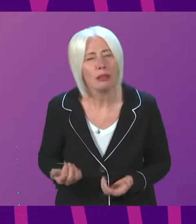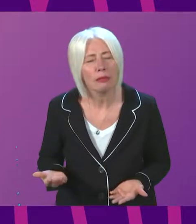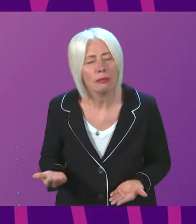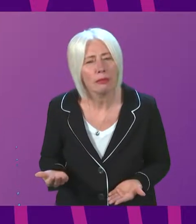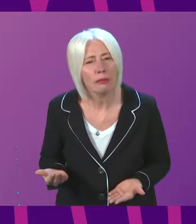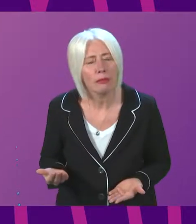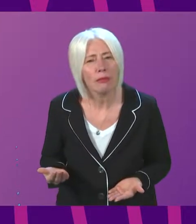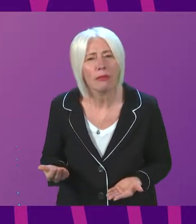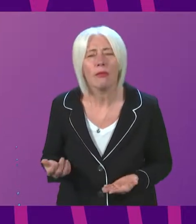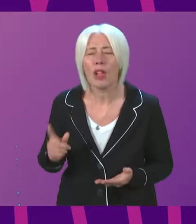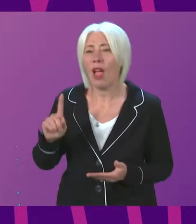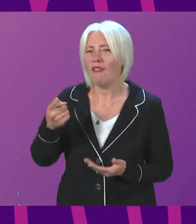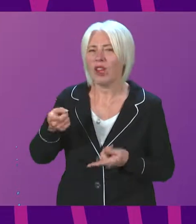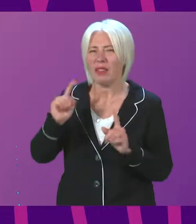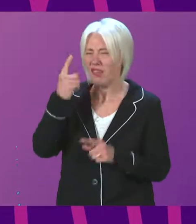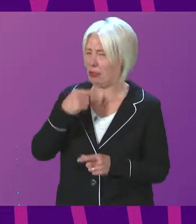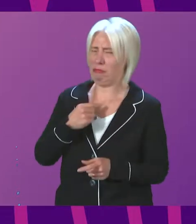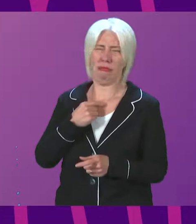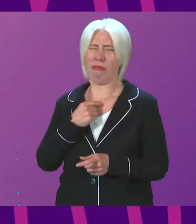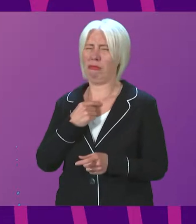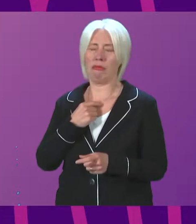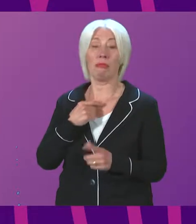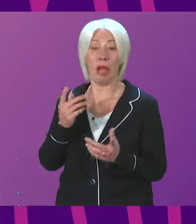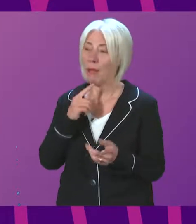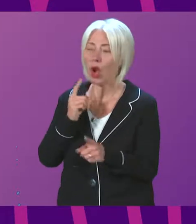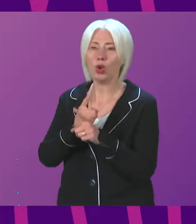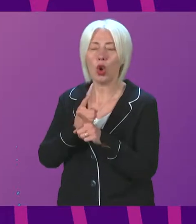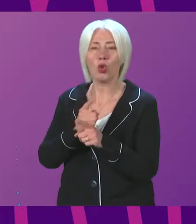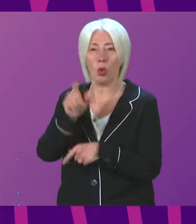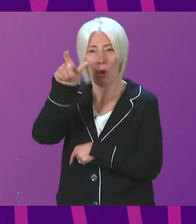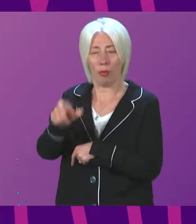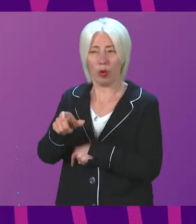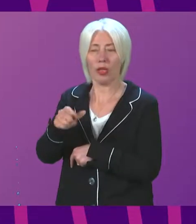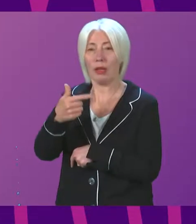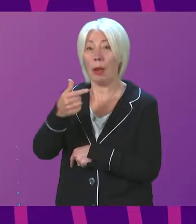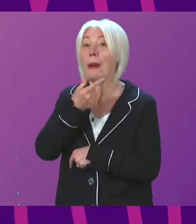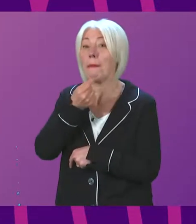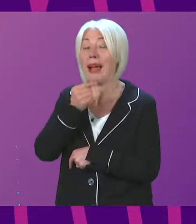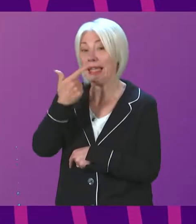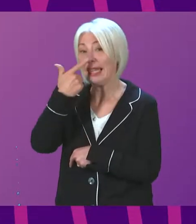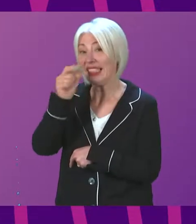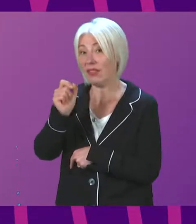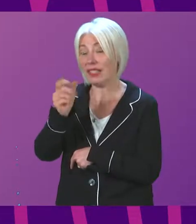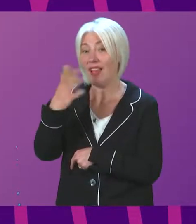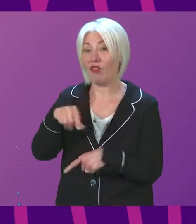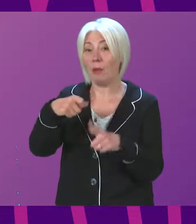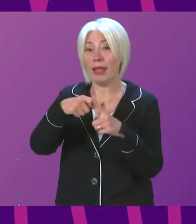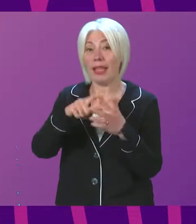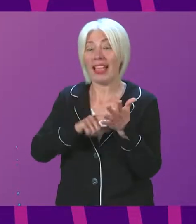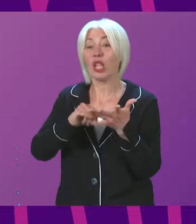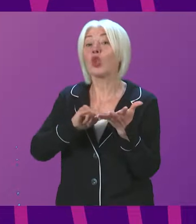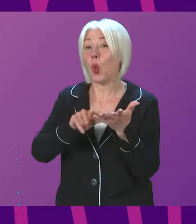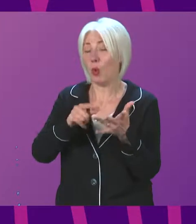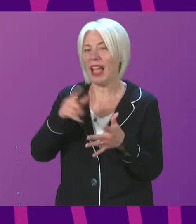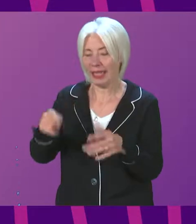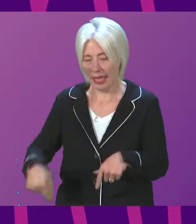the First Minister looks puzzled. We have spoken to Alan Turner, a 70-year-old from Kelso. He was referred for